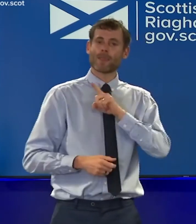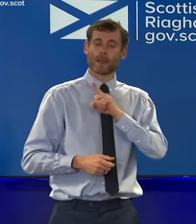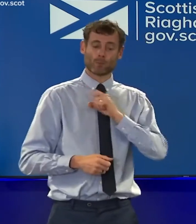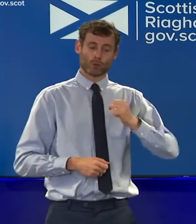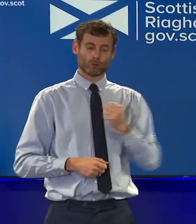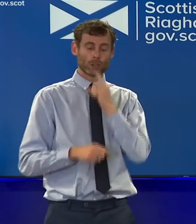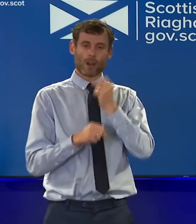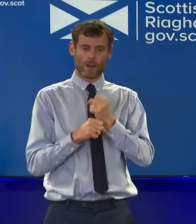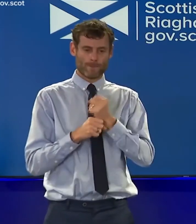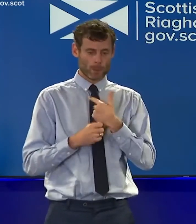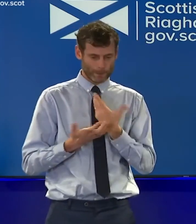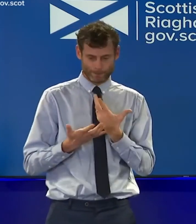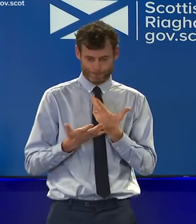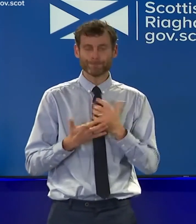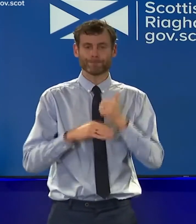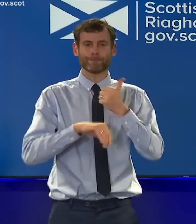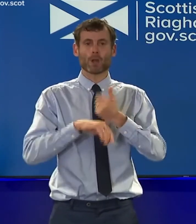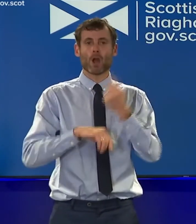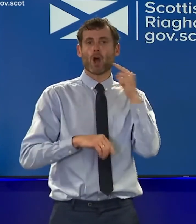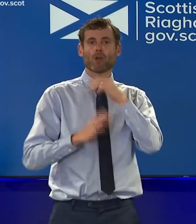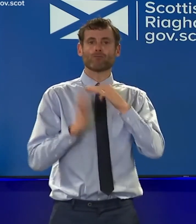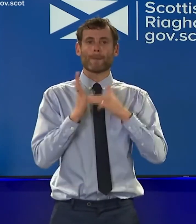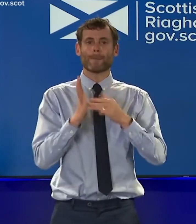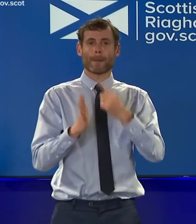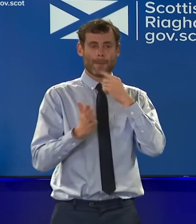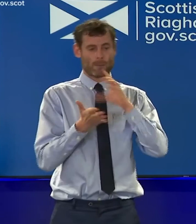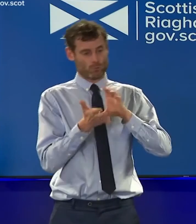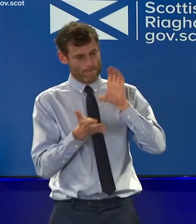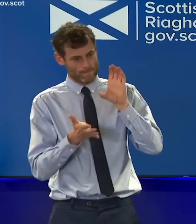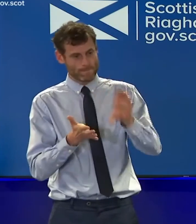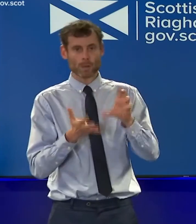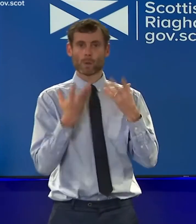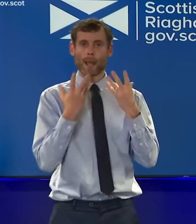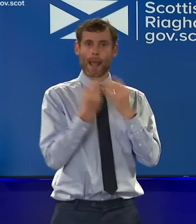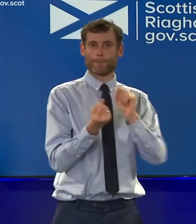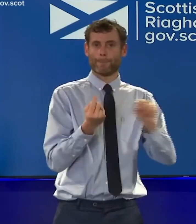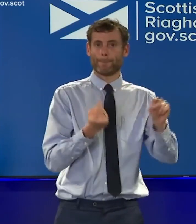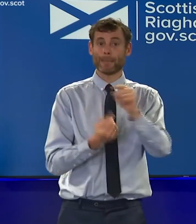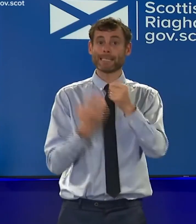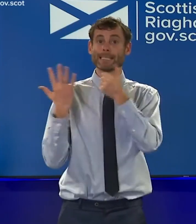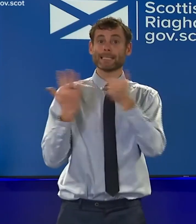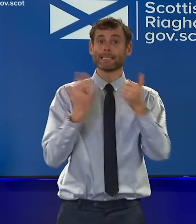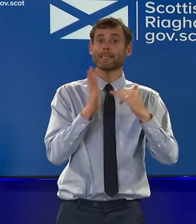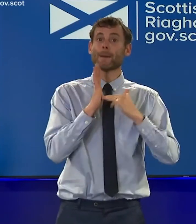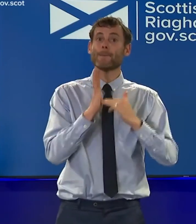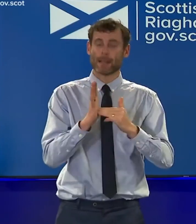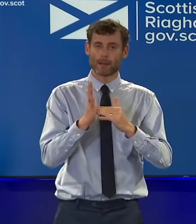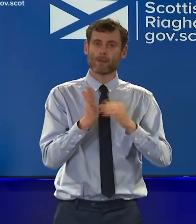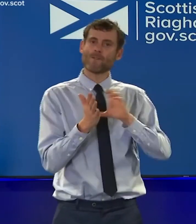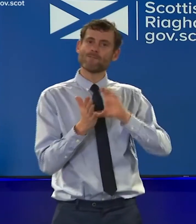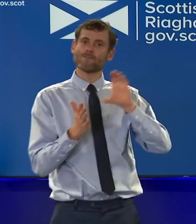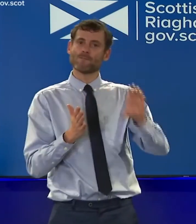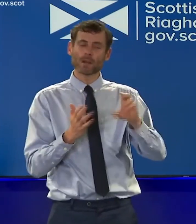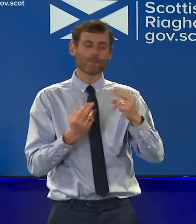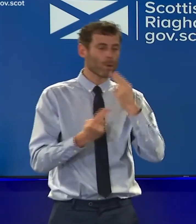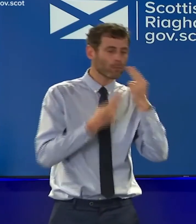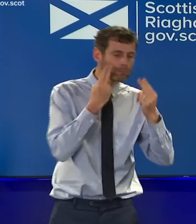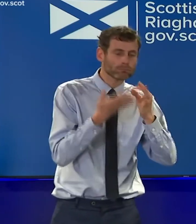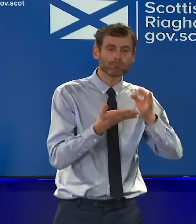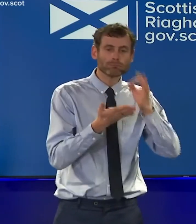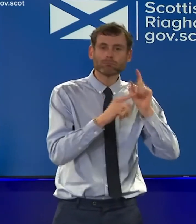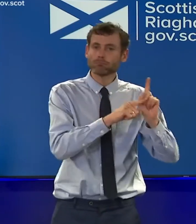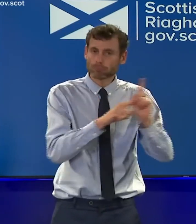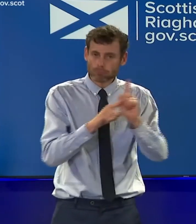to help businesses in these sectors. I can confirm today that £66 million of this will go to the hospitality sector.